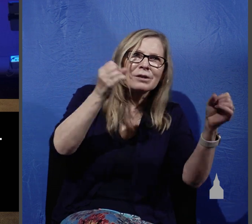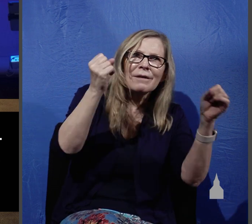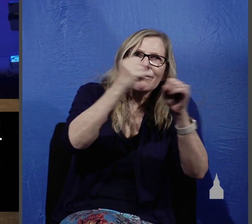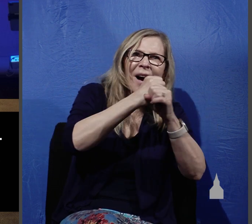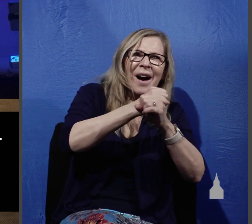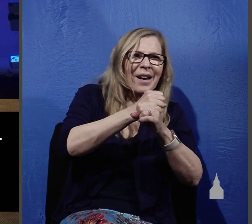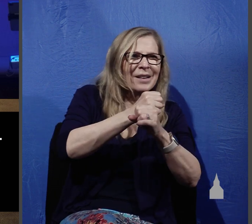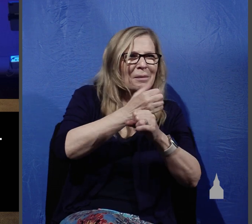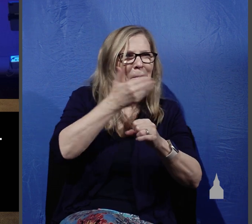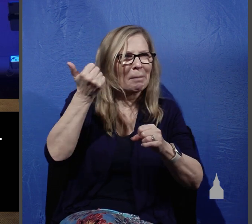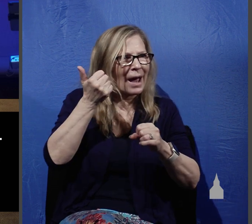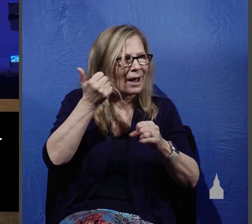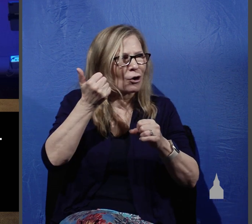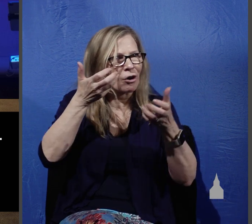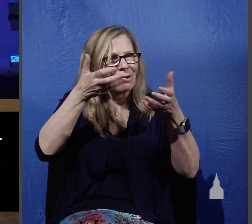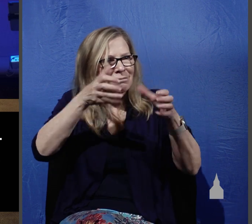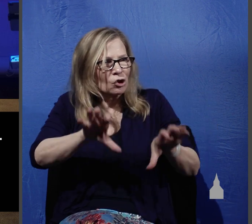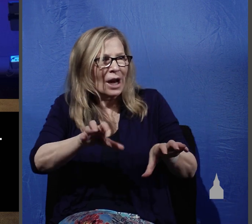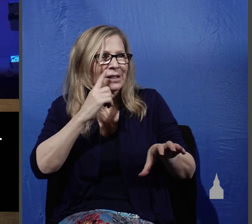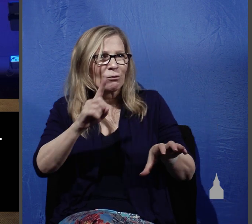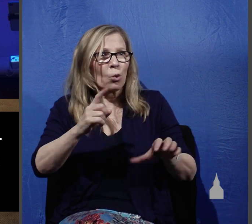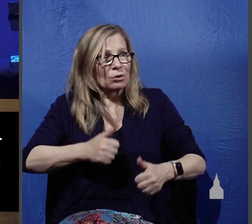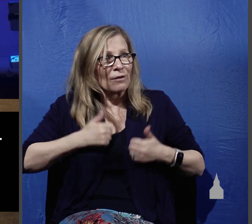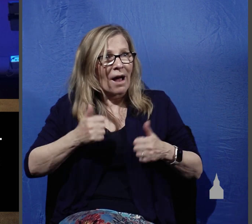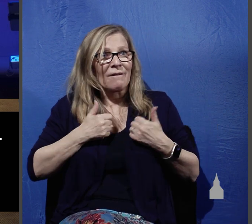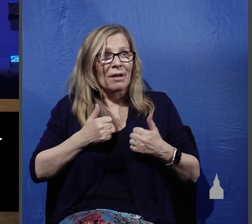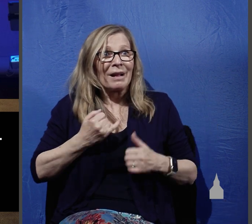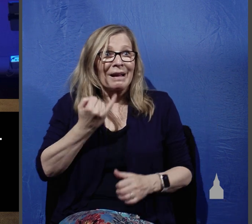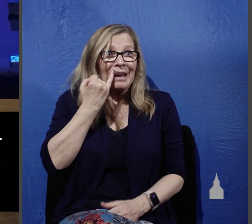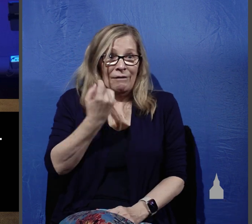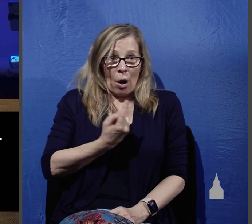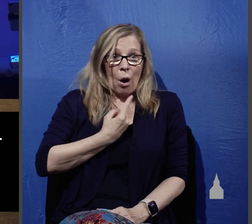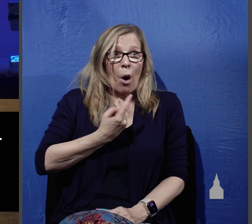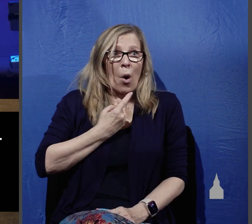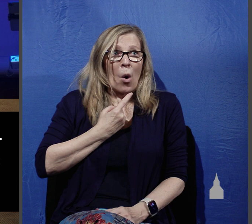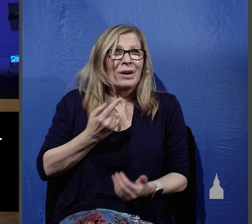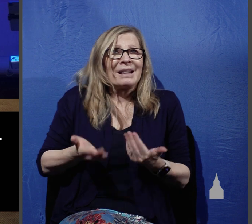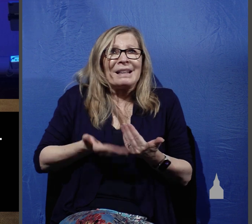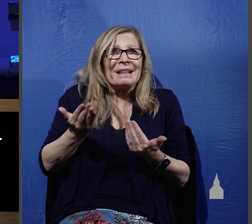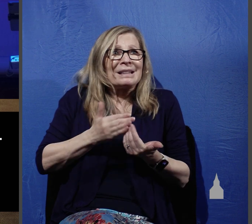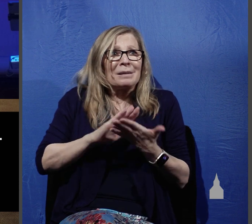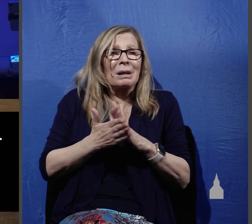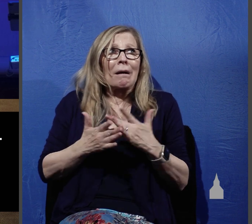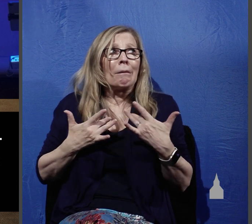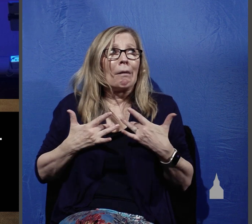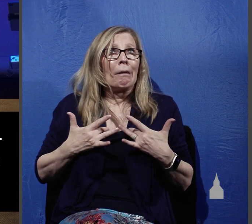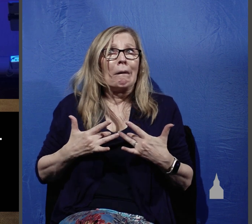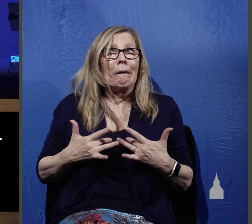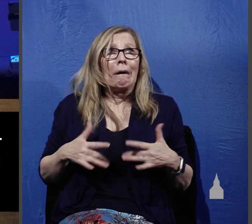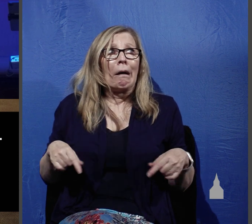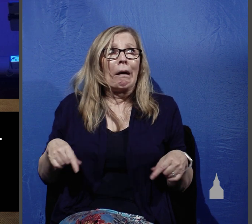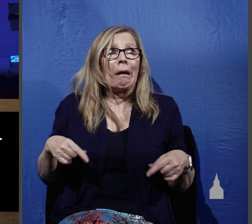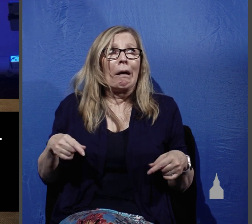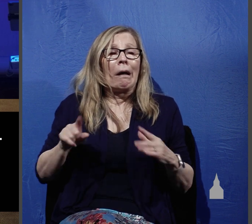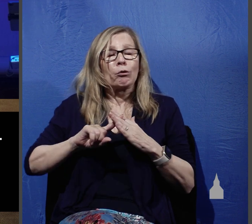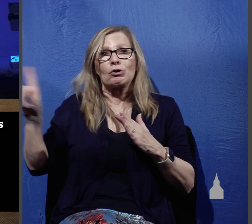survival. One warrior in combat, however, can easily become discouraged and retreat from the fight. Impairs,